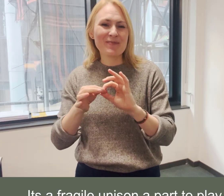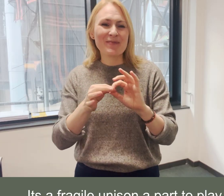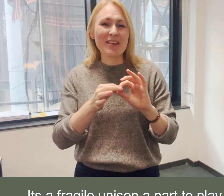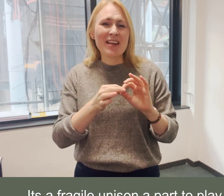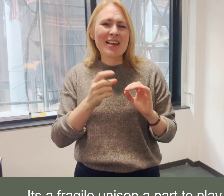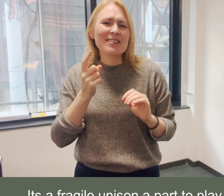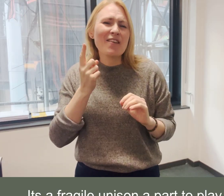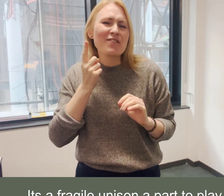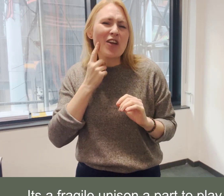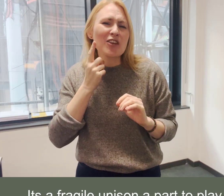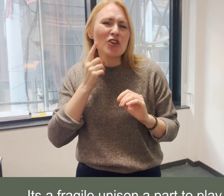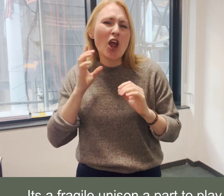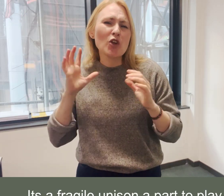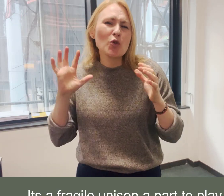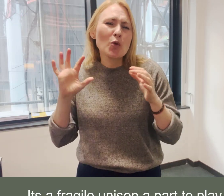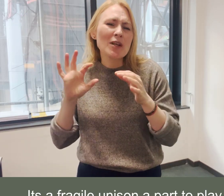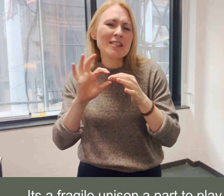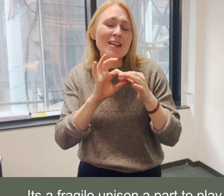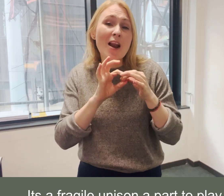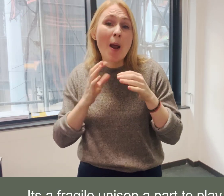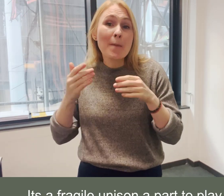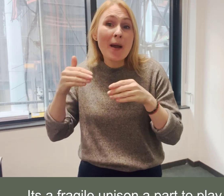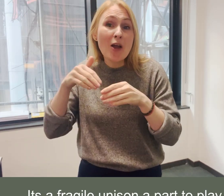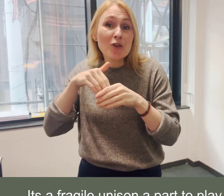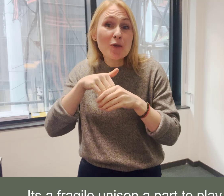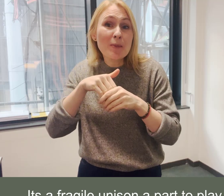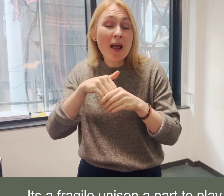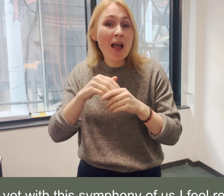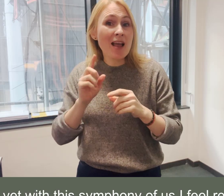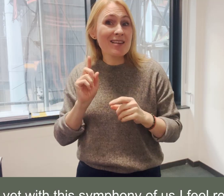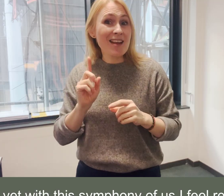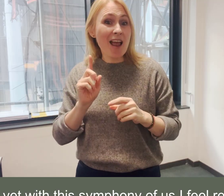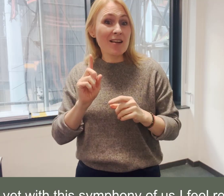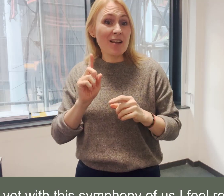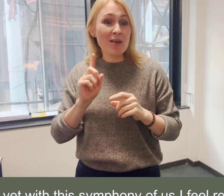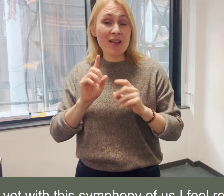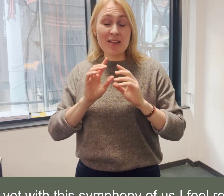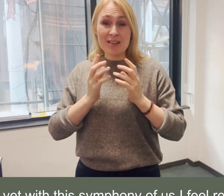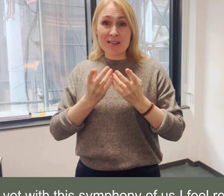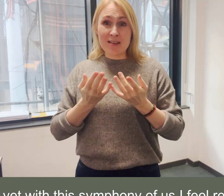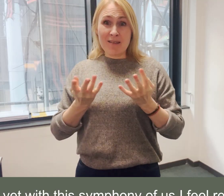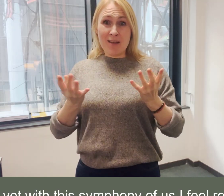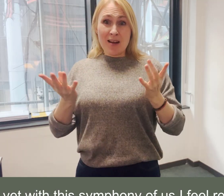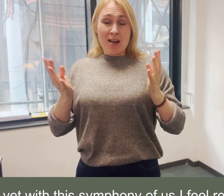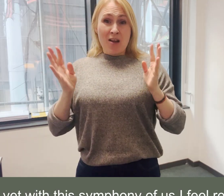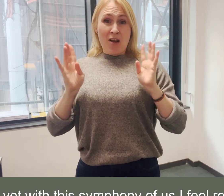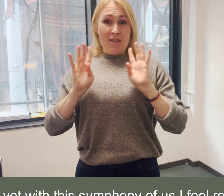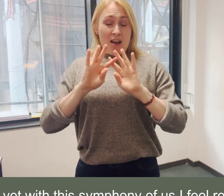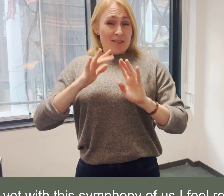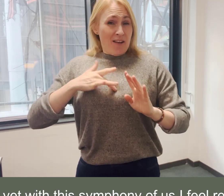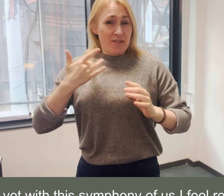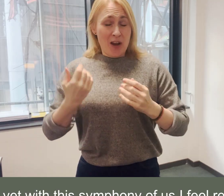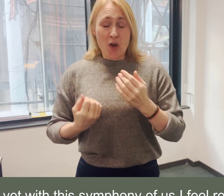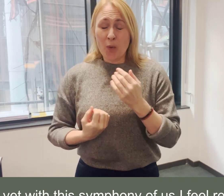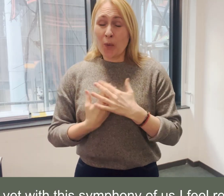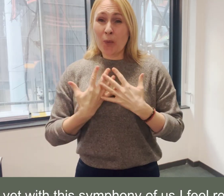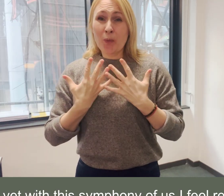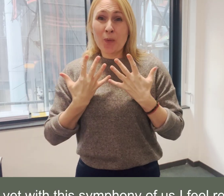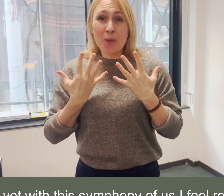It's a fragile unison, a part to play And yet with this symphony of us I feel renewed